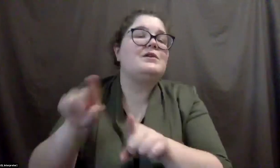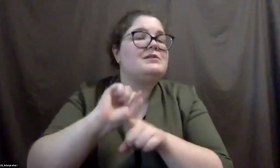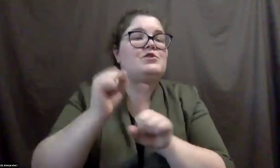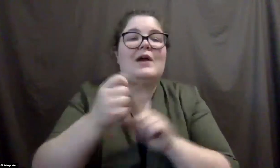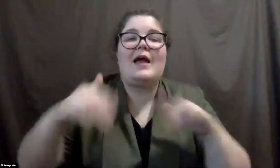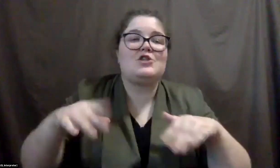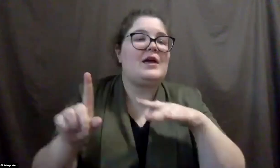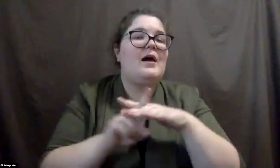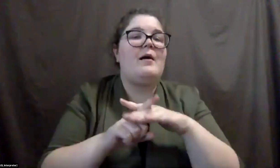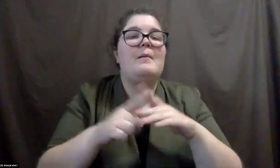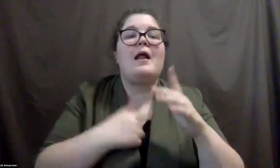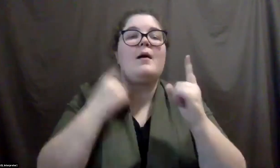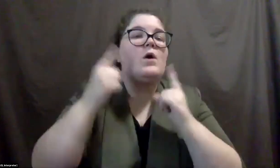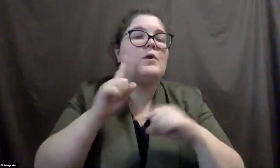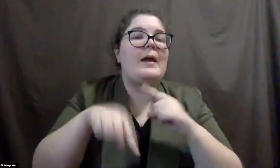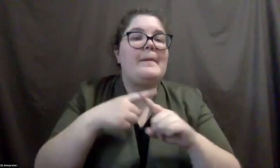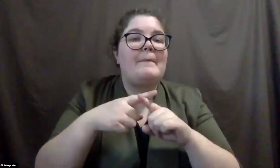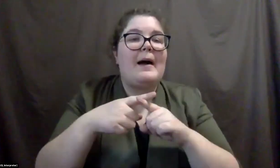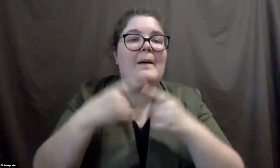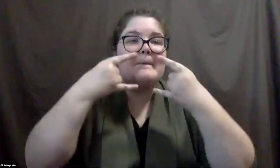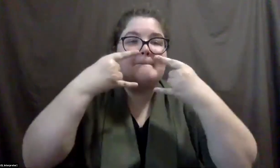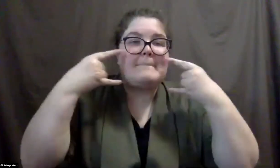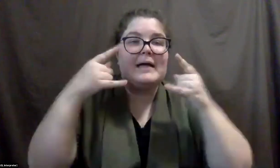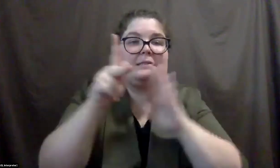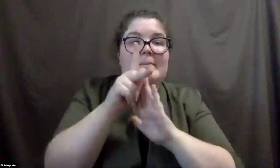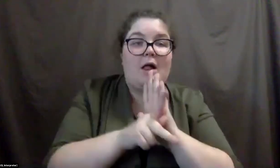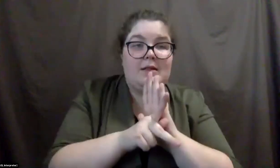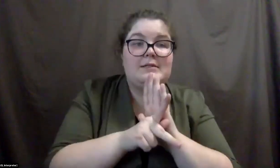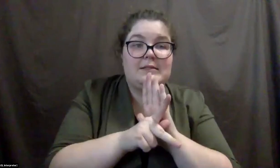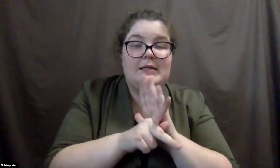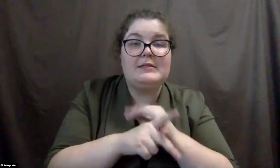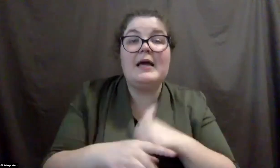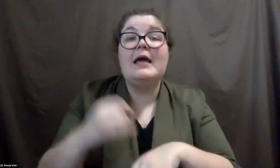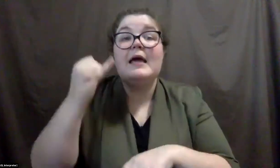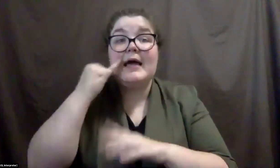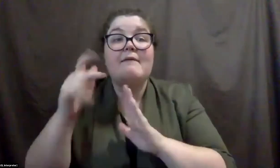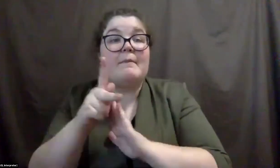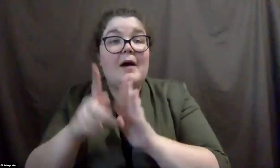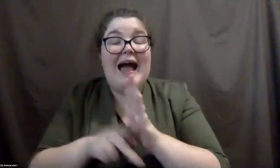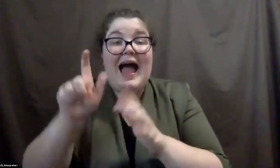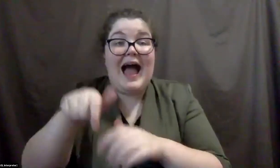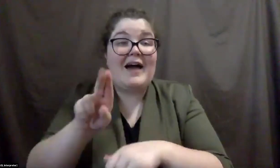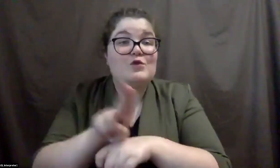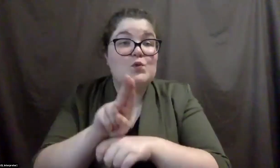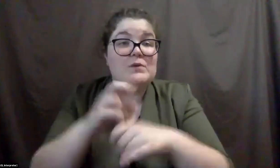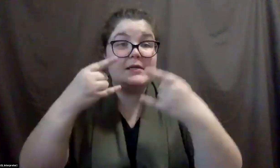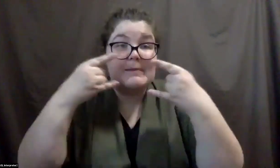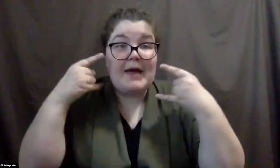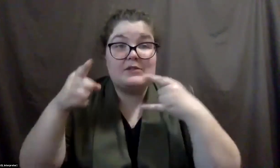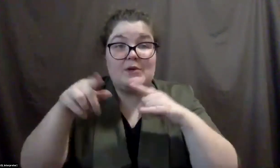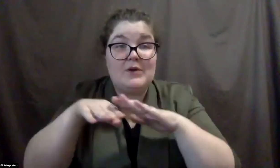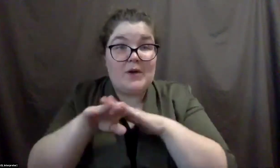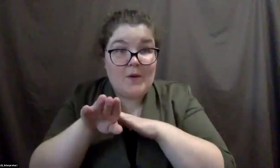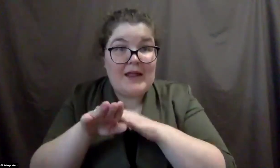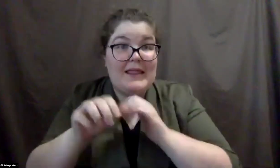wonder, um, about, you know, mask policies. So if the policy is you have to wear a mask when you're inside the